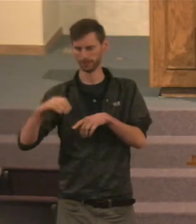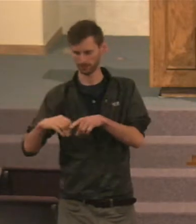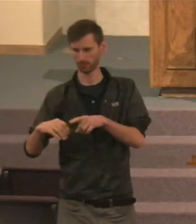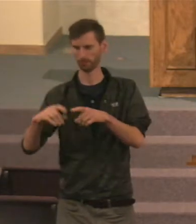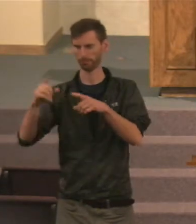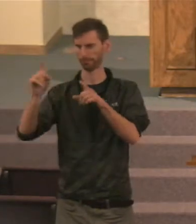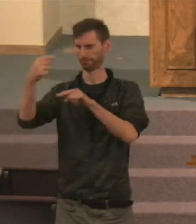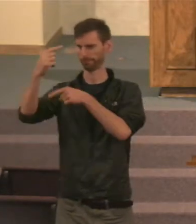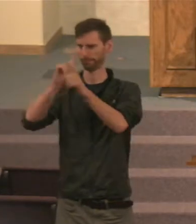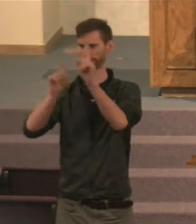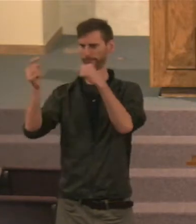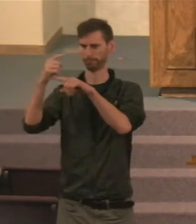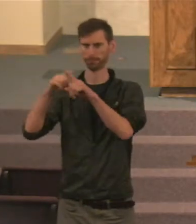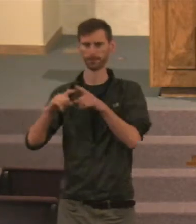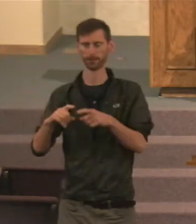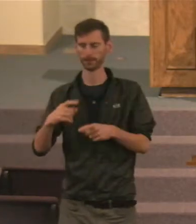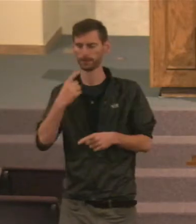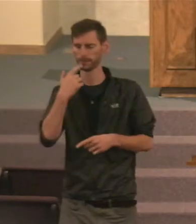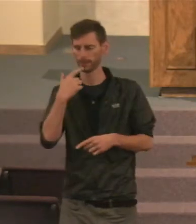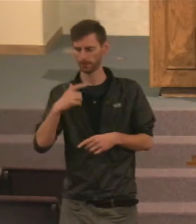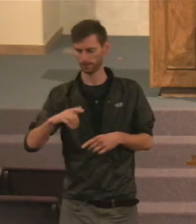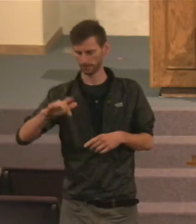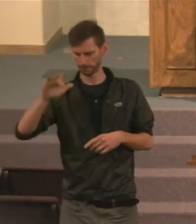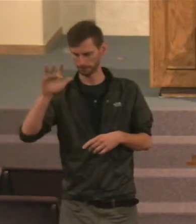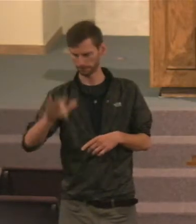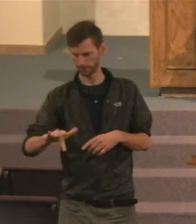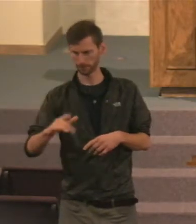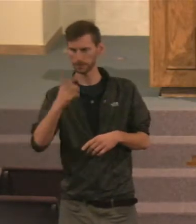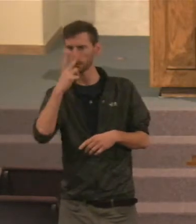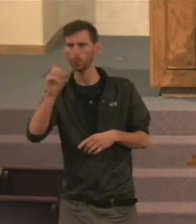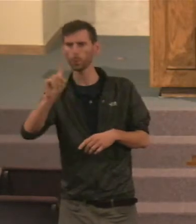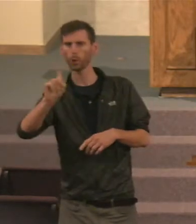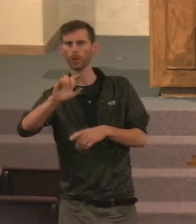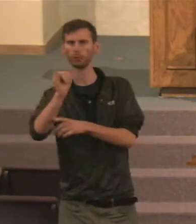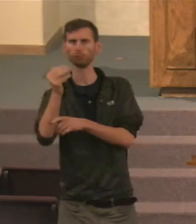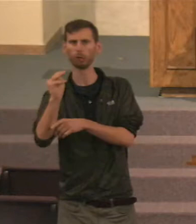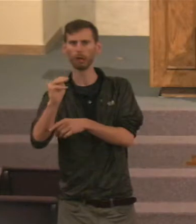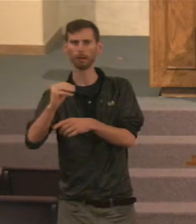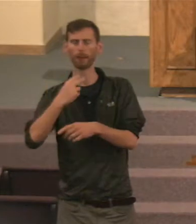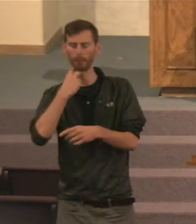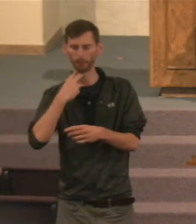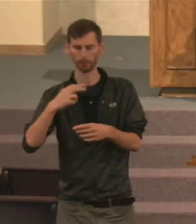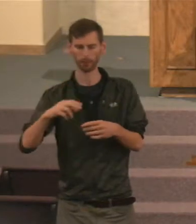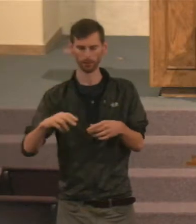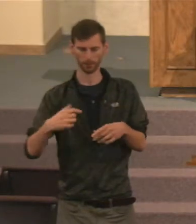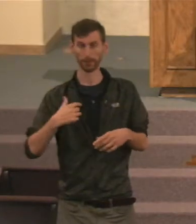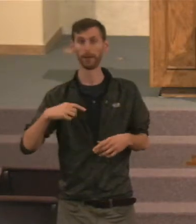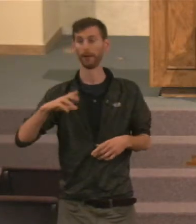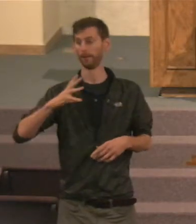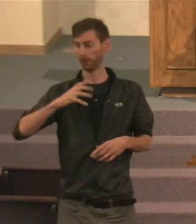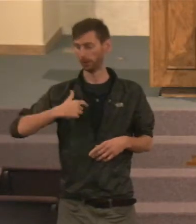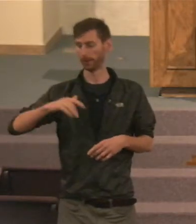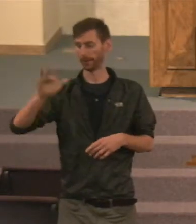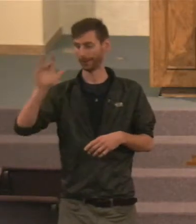And it says press to see where it's jammed at. And I did, and it was jammed in every place that it can jam at.